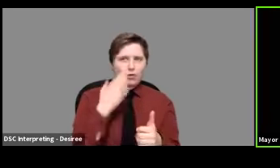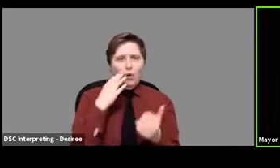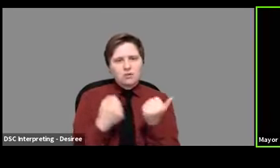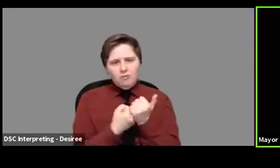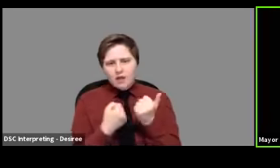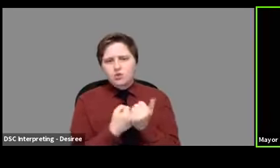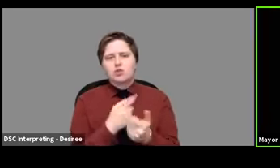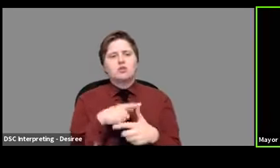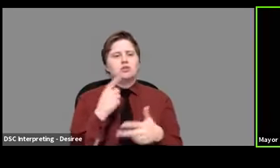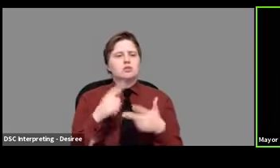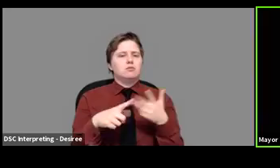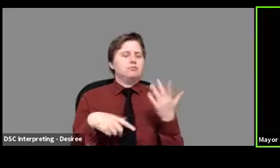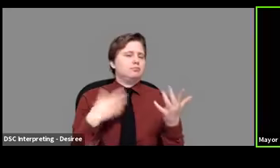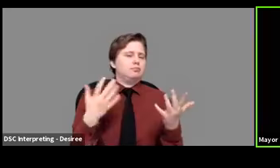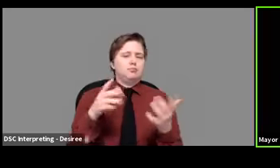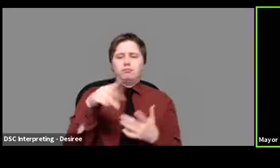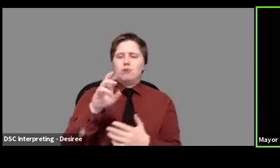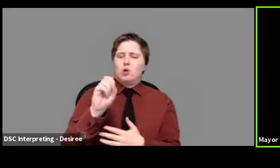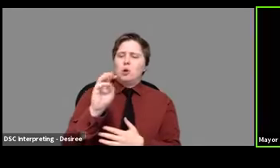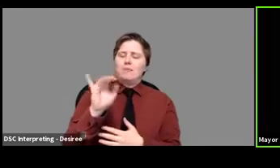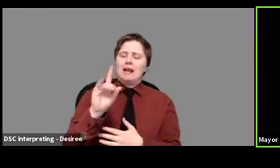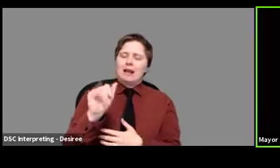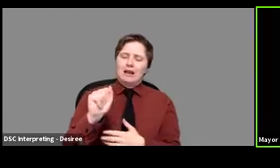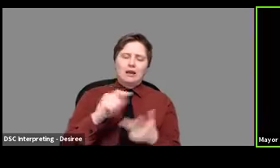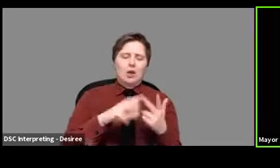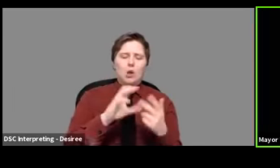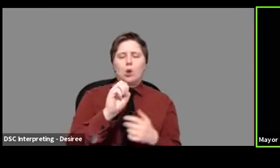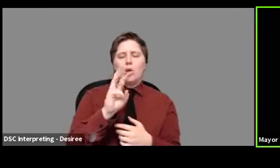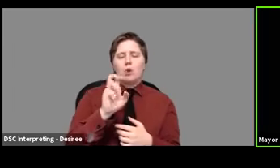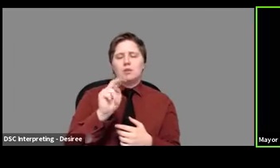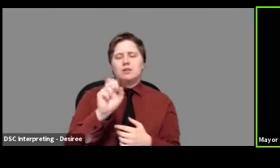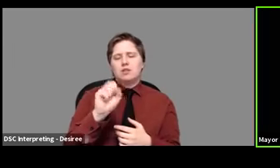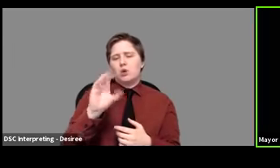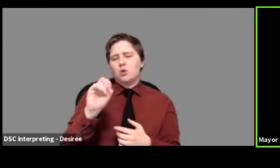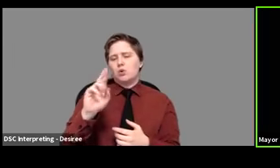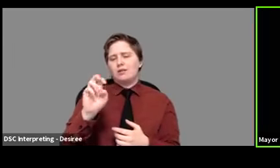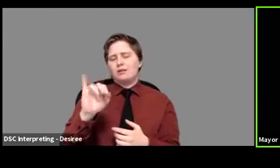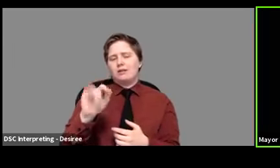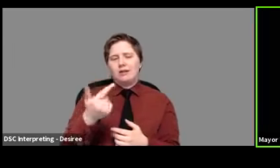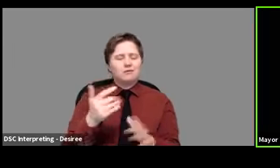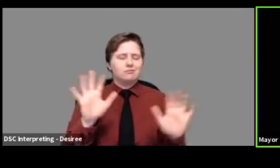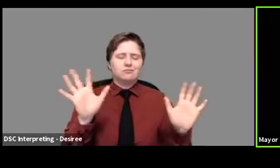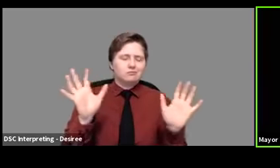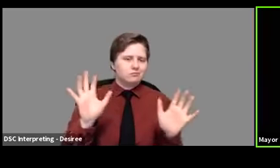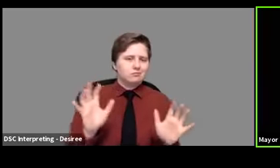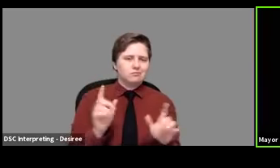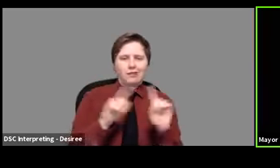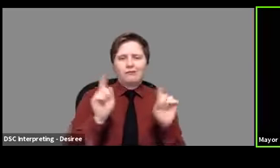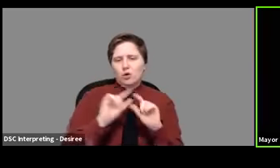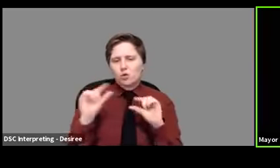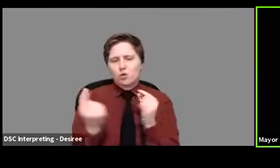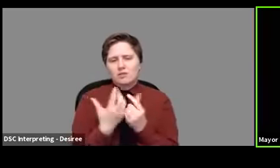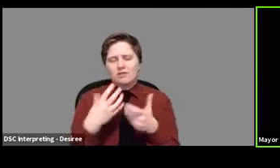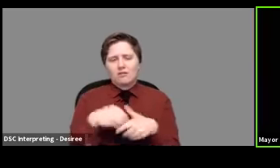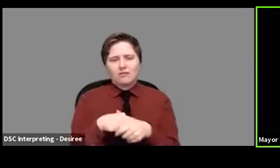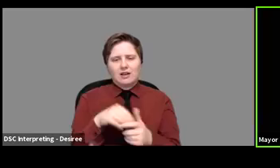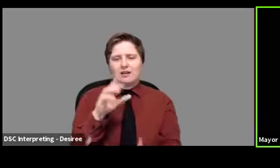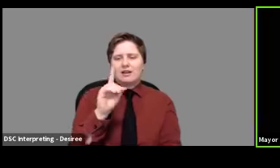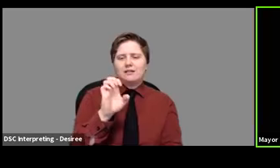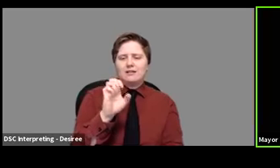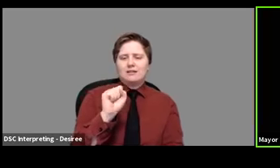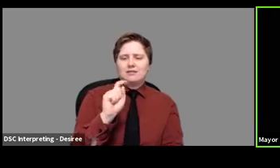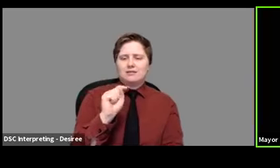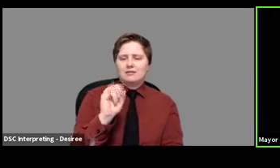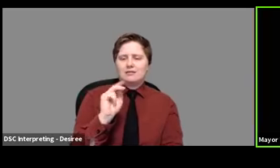sponsors, uh, you know, whether it's ProMedica or Owens Corning or, you so many different groups sponsor and then, uh, Destination Toledo